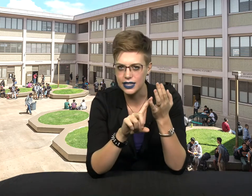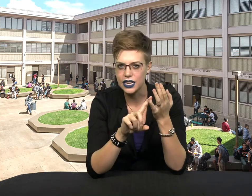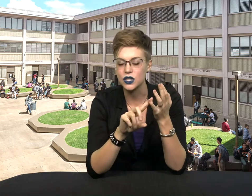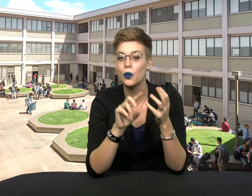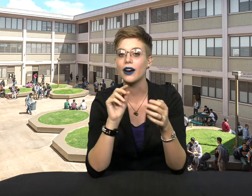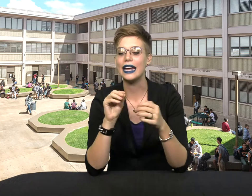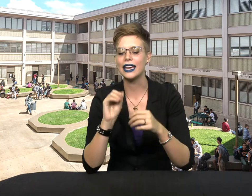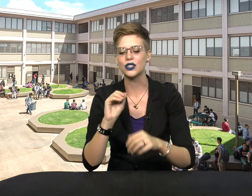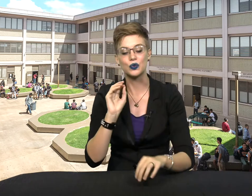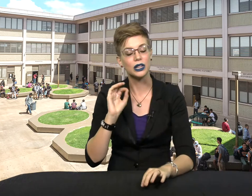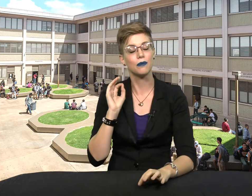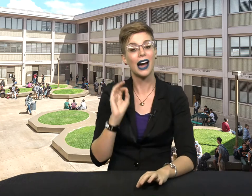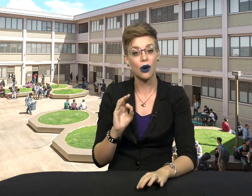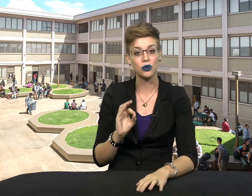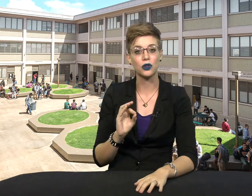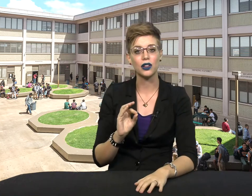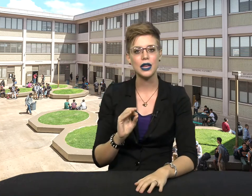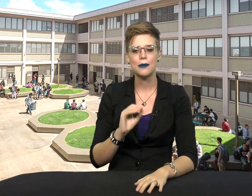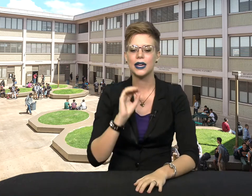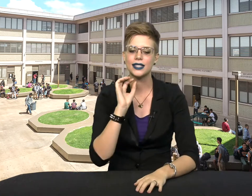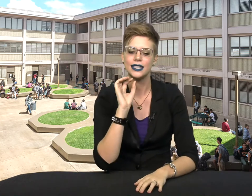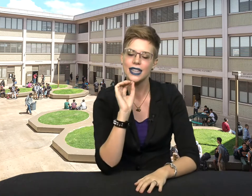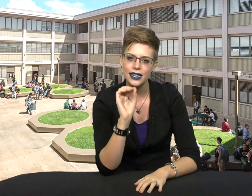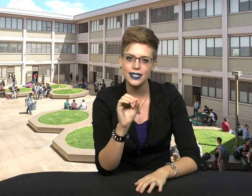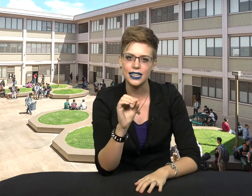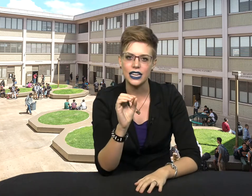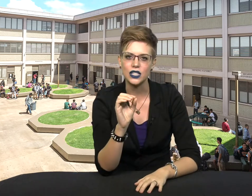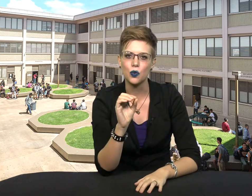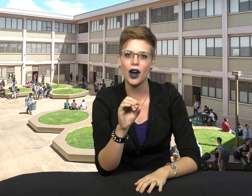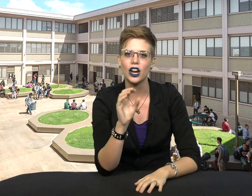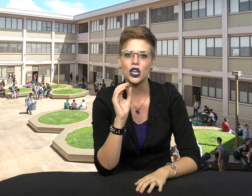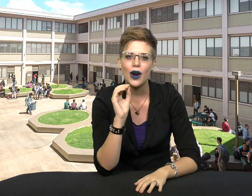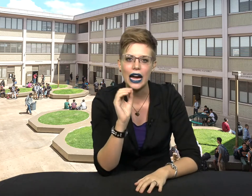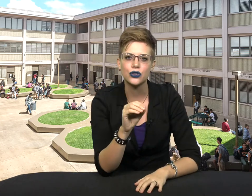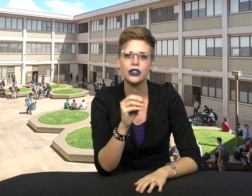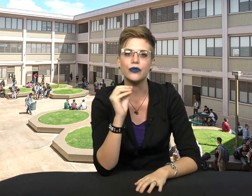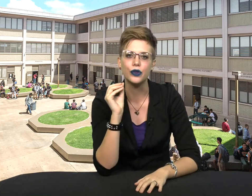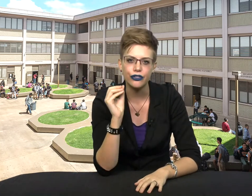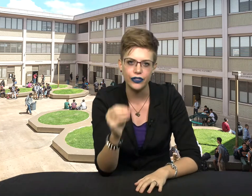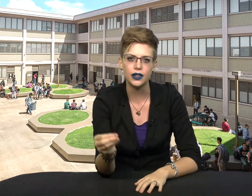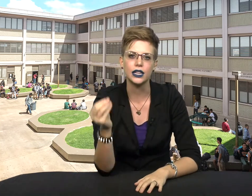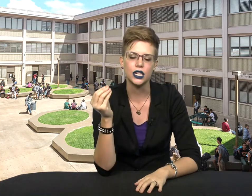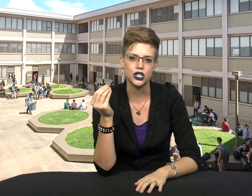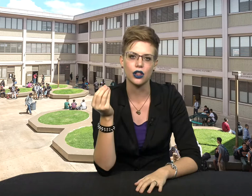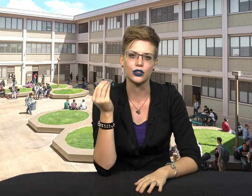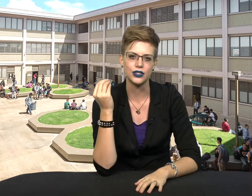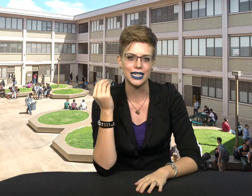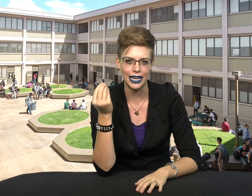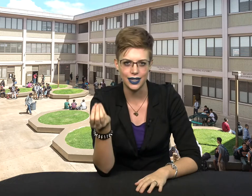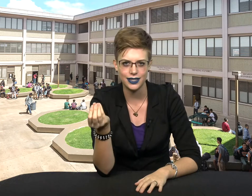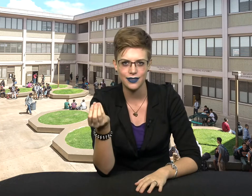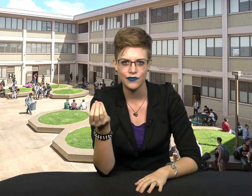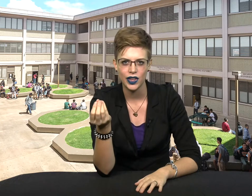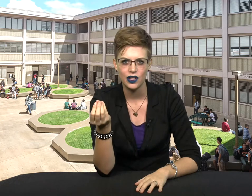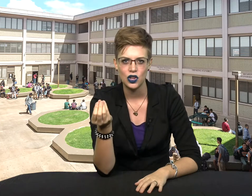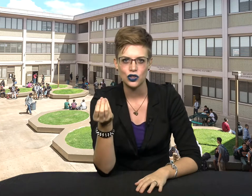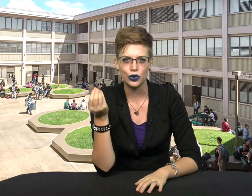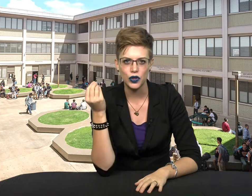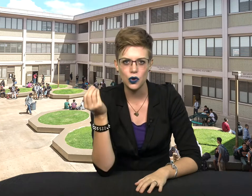is where it gets really powerful because intensity is where you actually fulfill each other's needs. So if you are